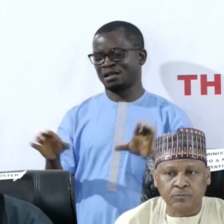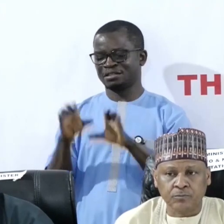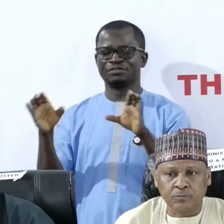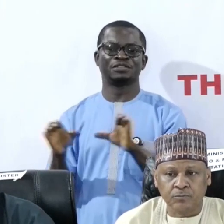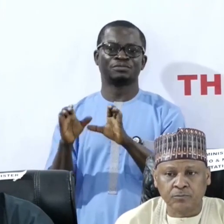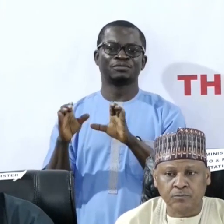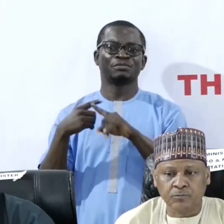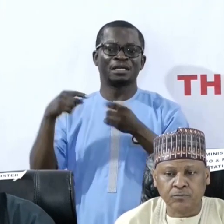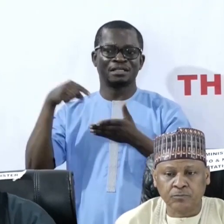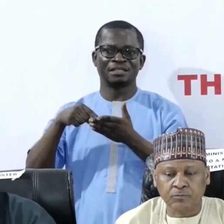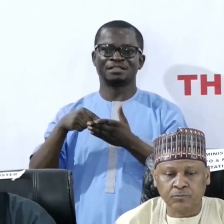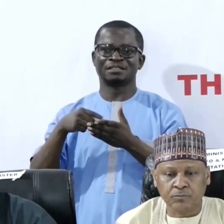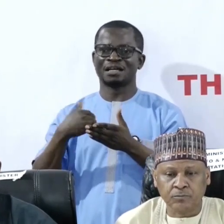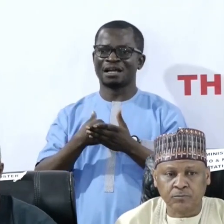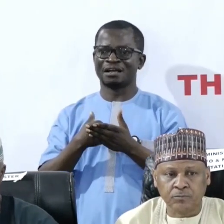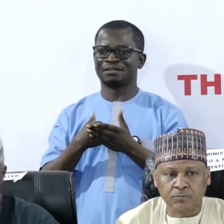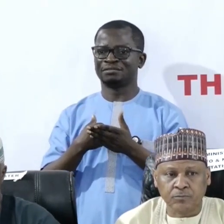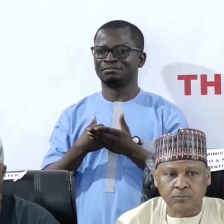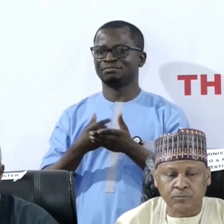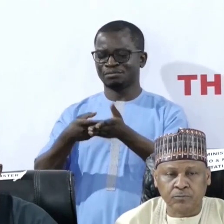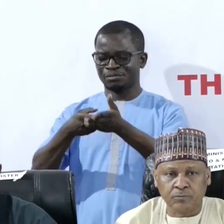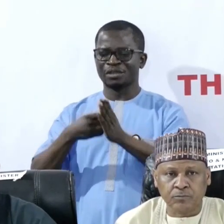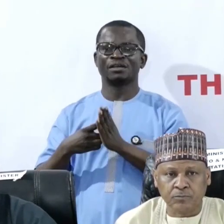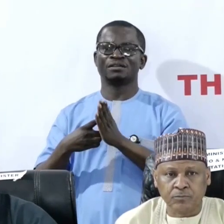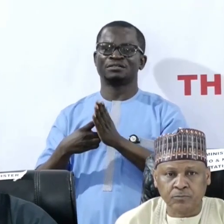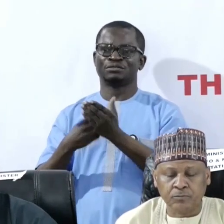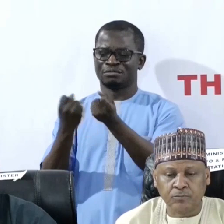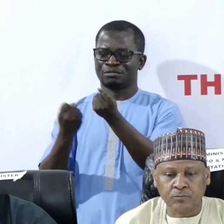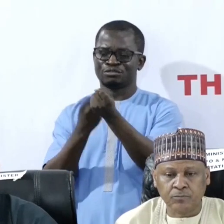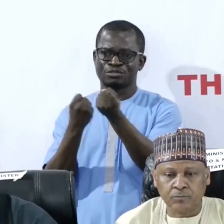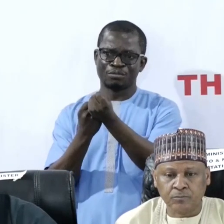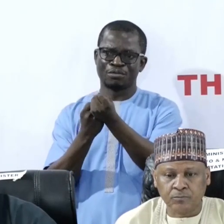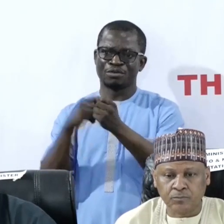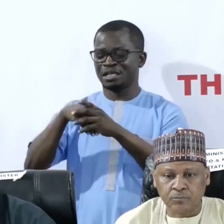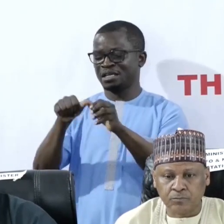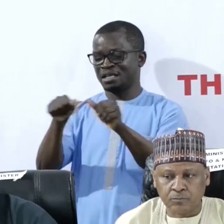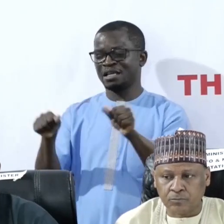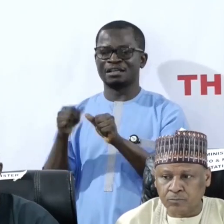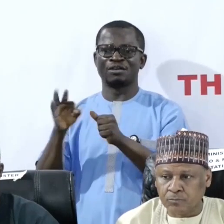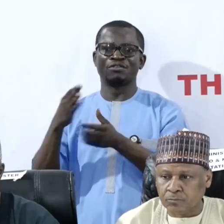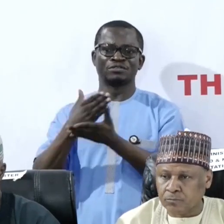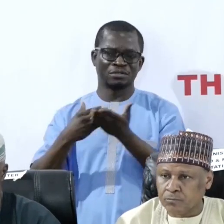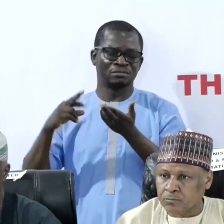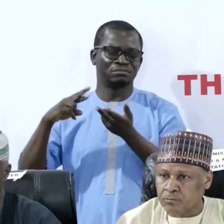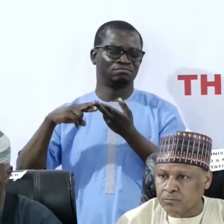is one that has drawn us support. It has drawn us support in terms of relatively